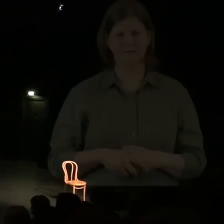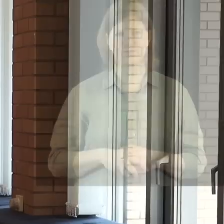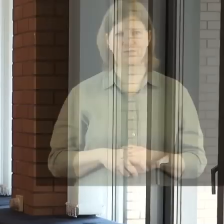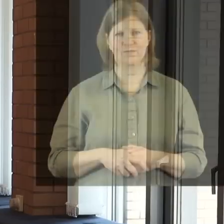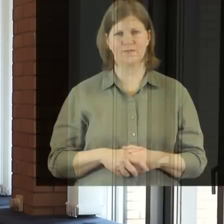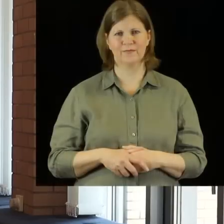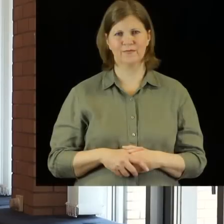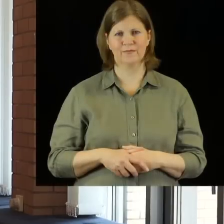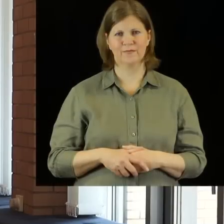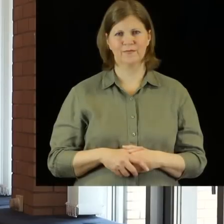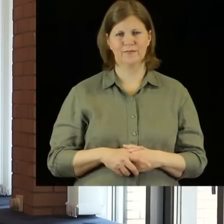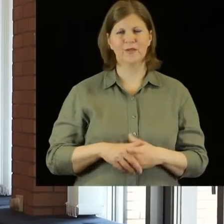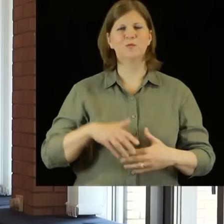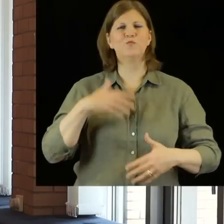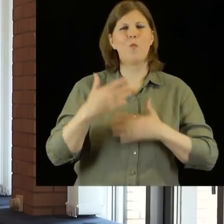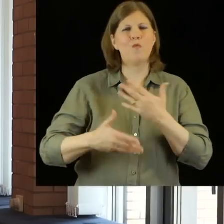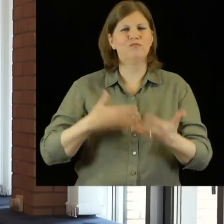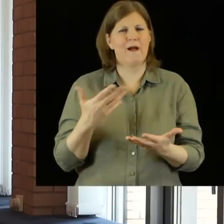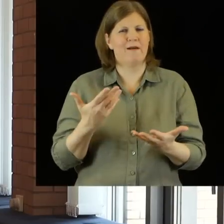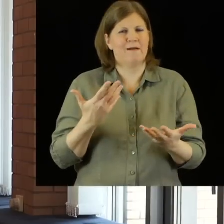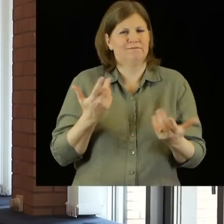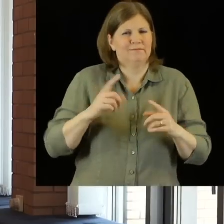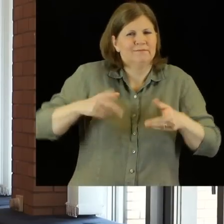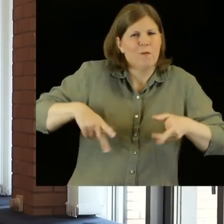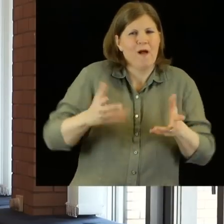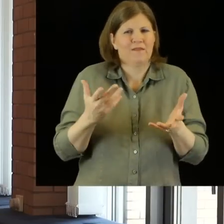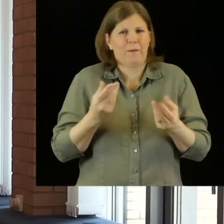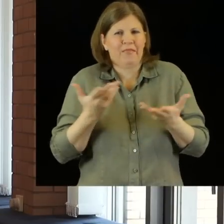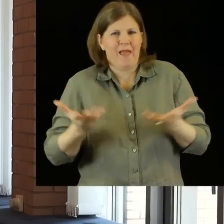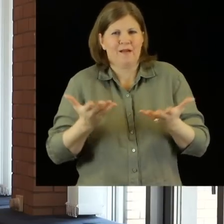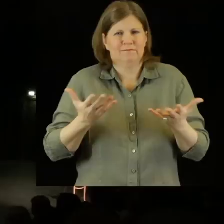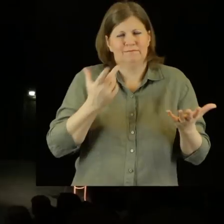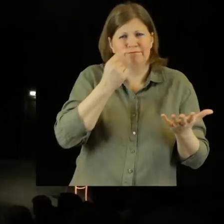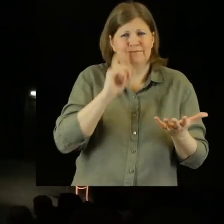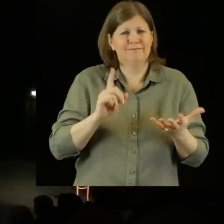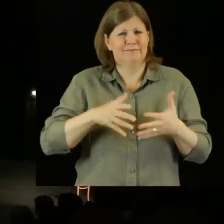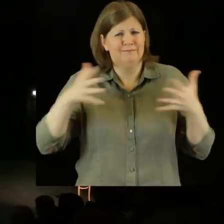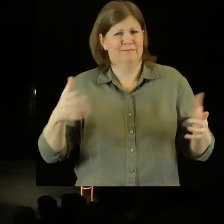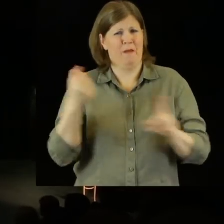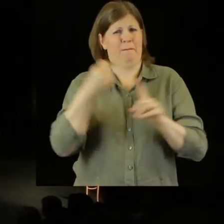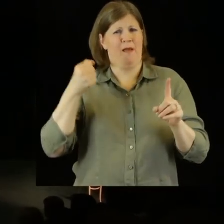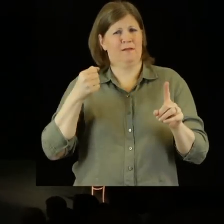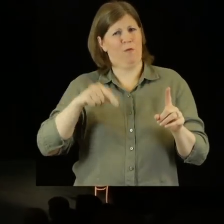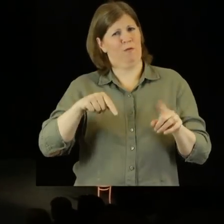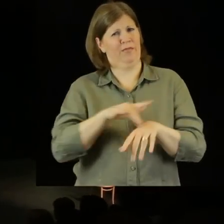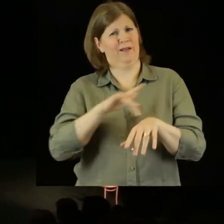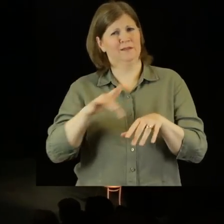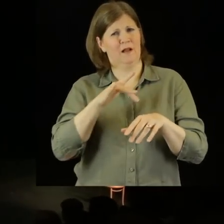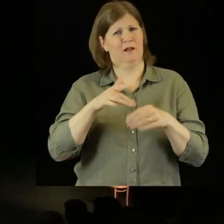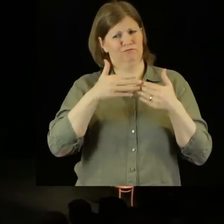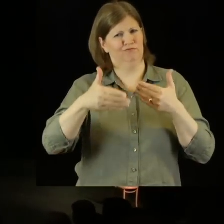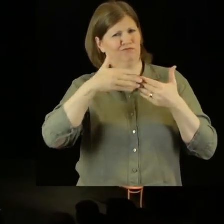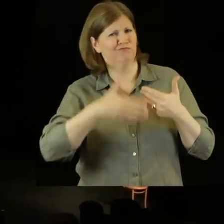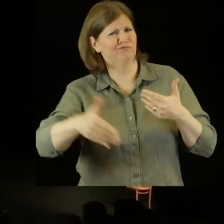The way of storytelling is something that will potentially have a huge impact on theatre